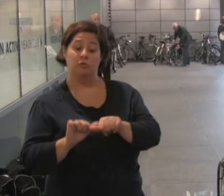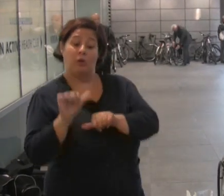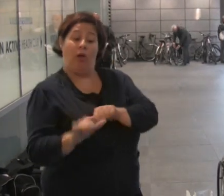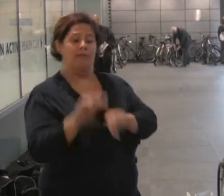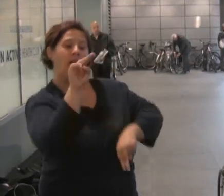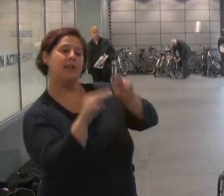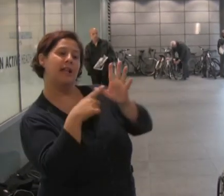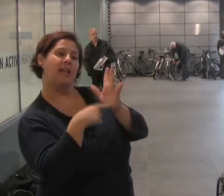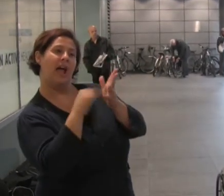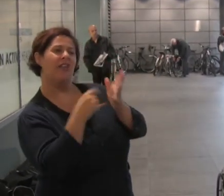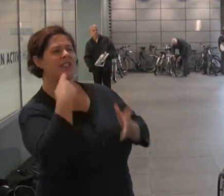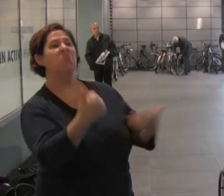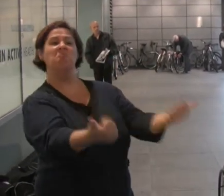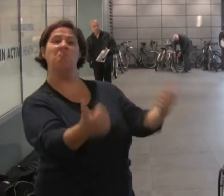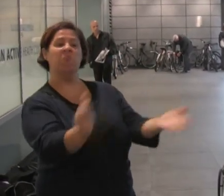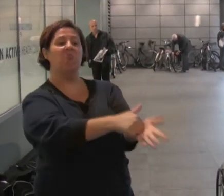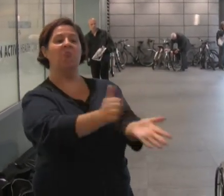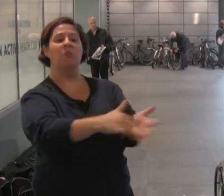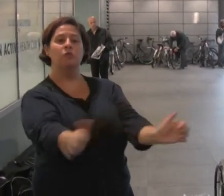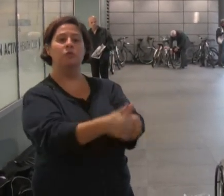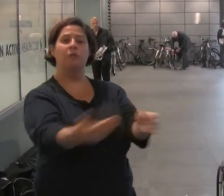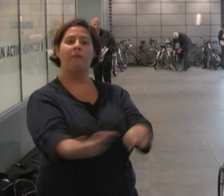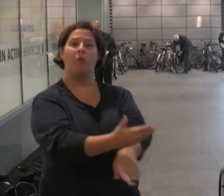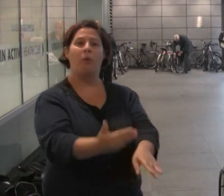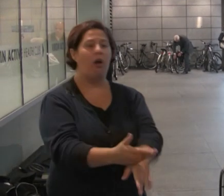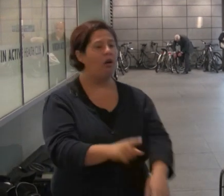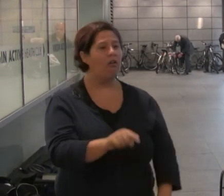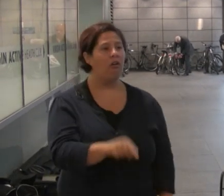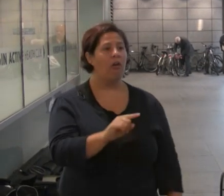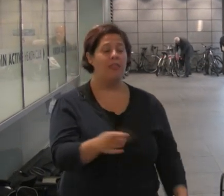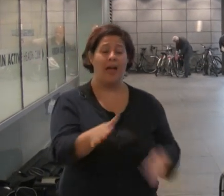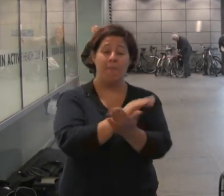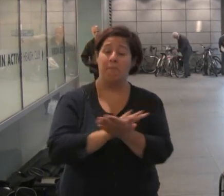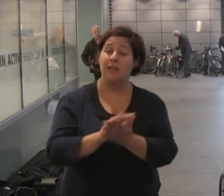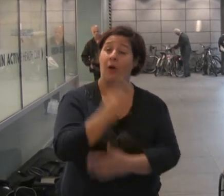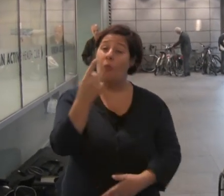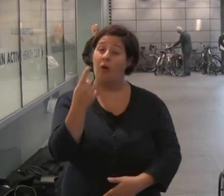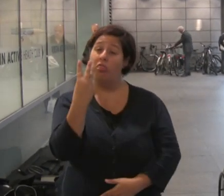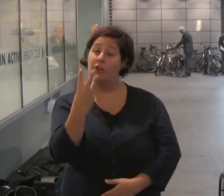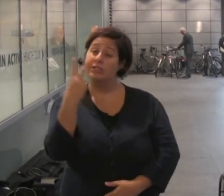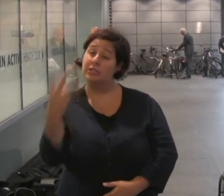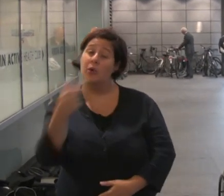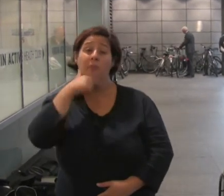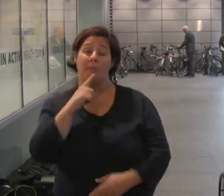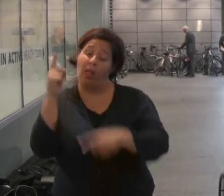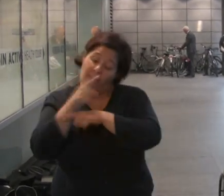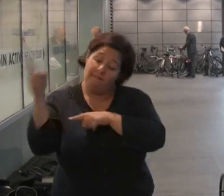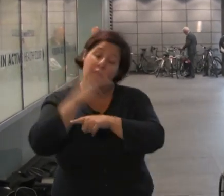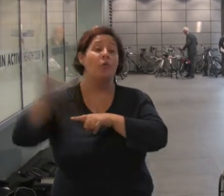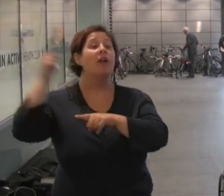Atos and found fit for work. That is the equivalent of 32 people a week.